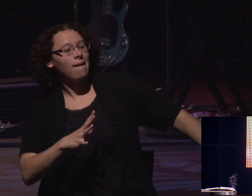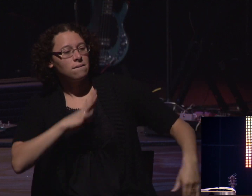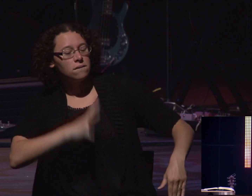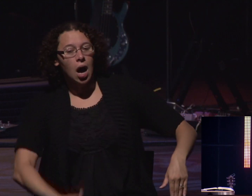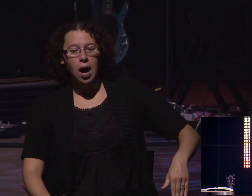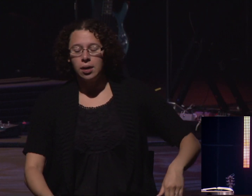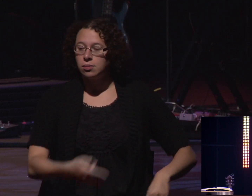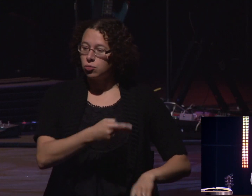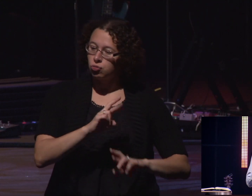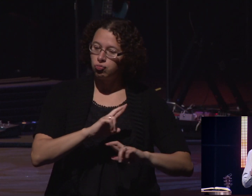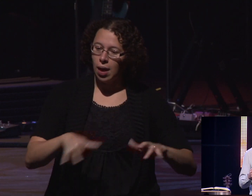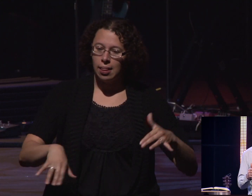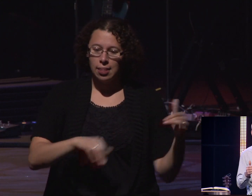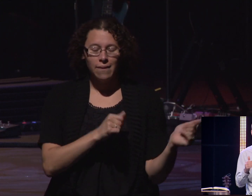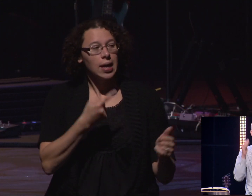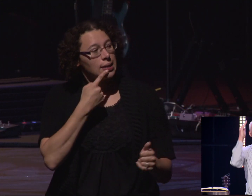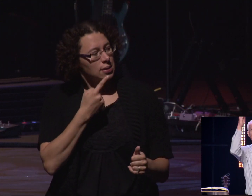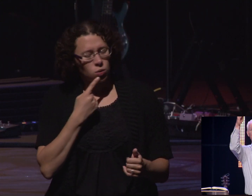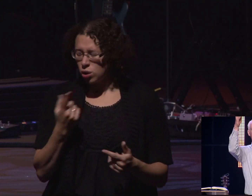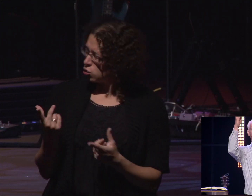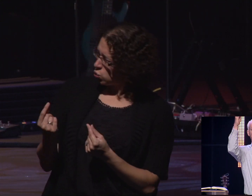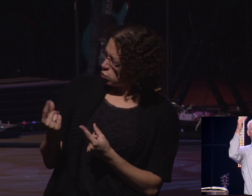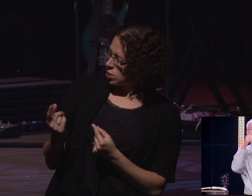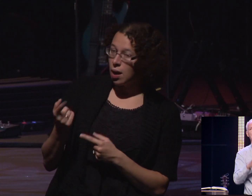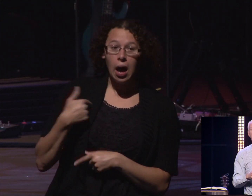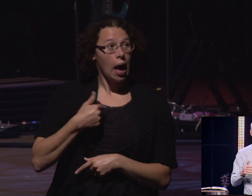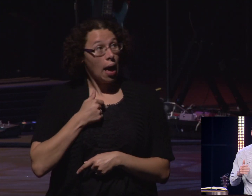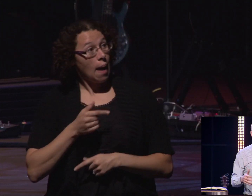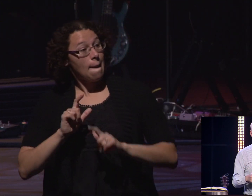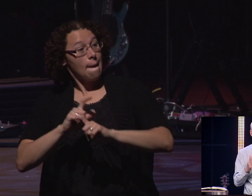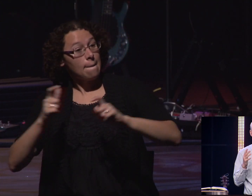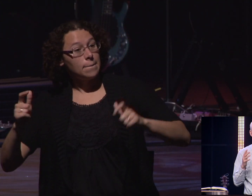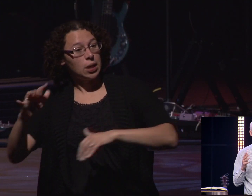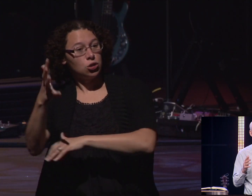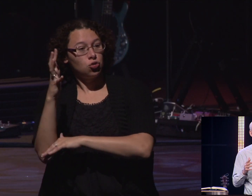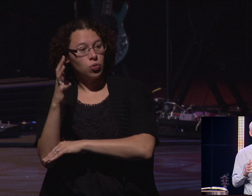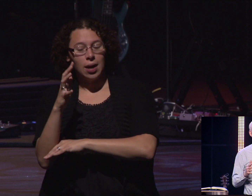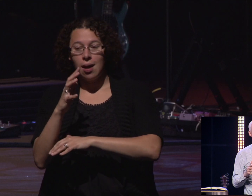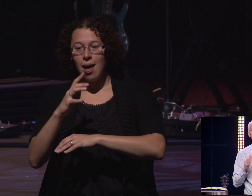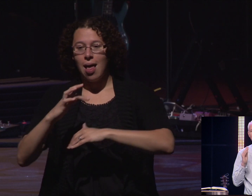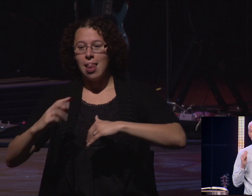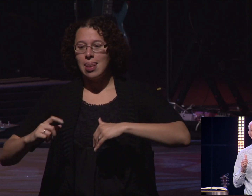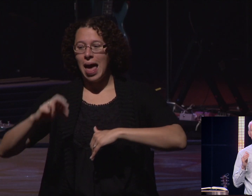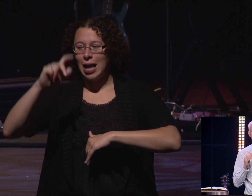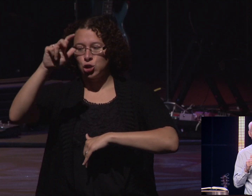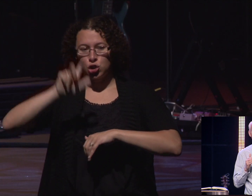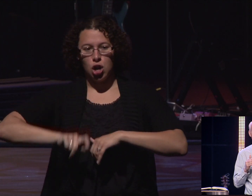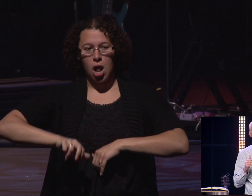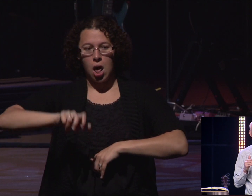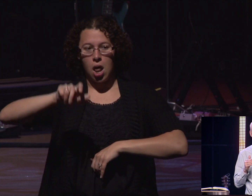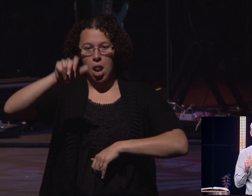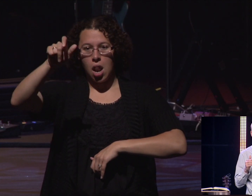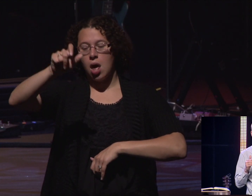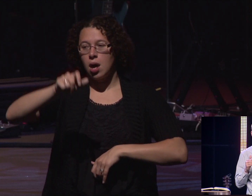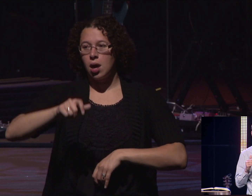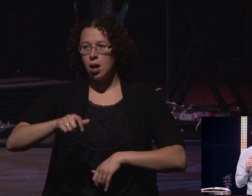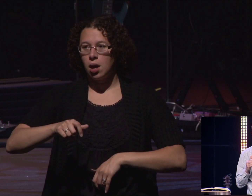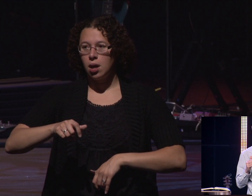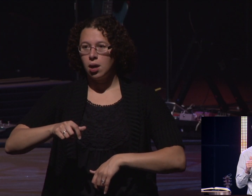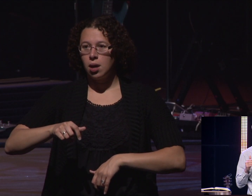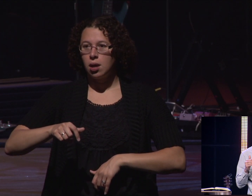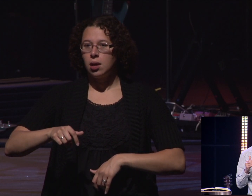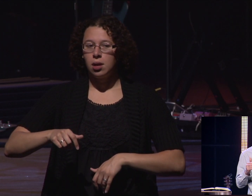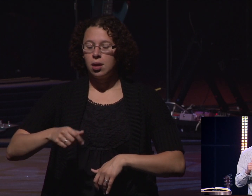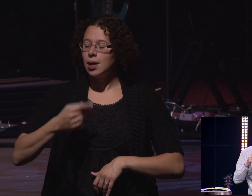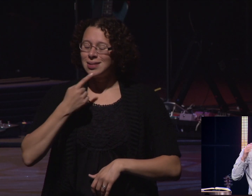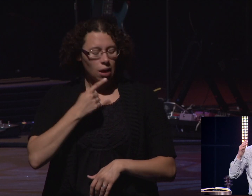And she was getting ready to leave. And she goes, what are you doing? I said, I'm going cut these big limbs off this tree. And I got the extension ladder out. And she goes, I'm not going to leave until you get done. I